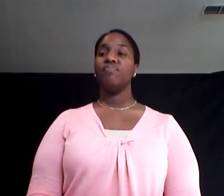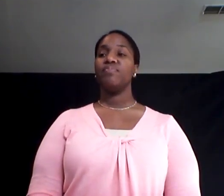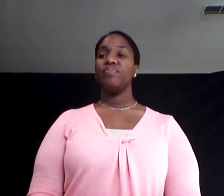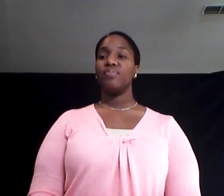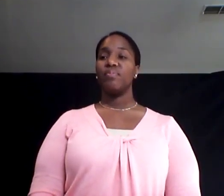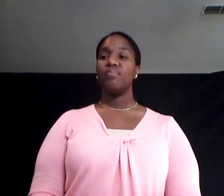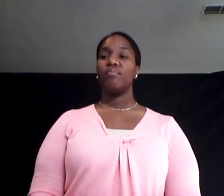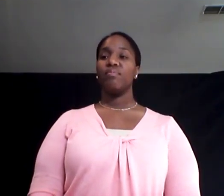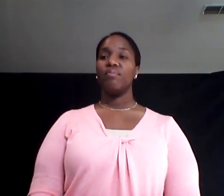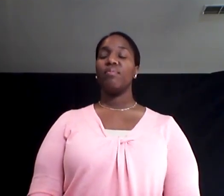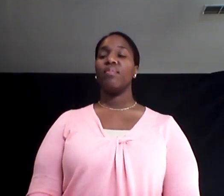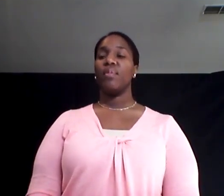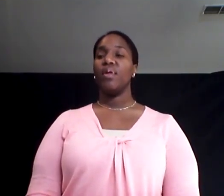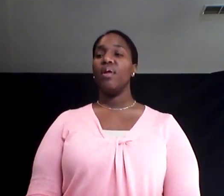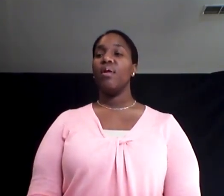development.